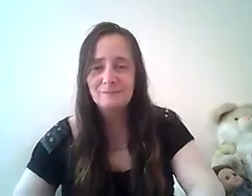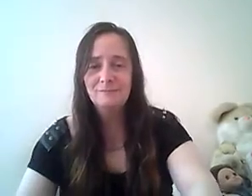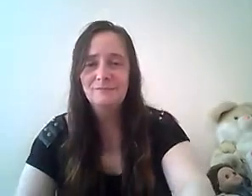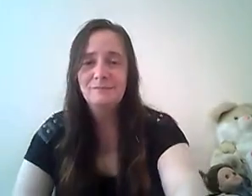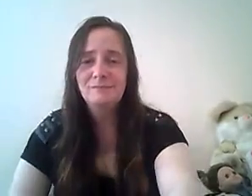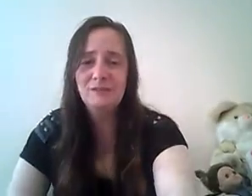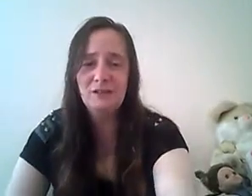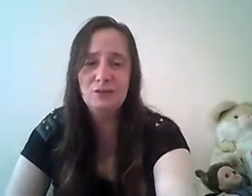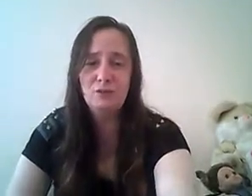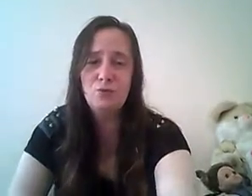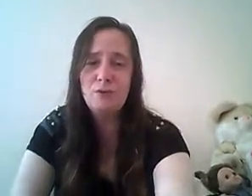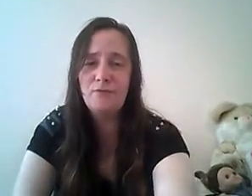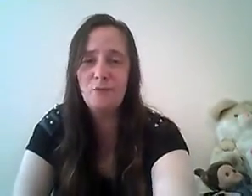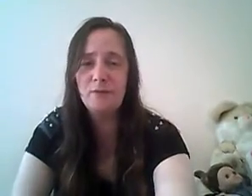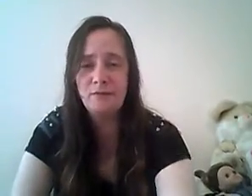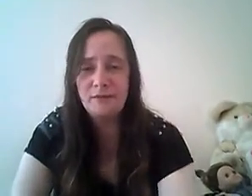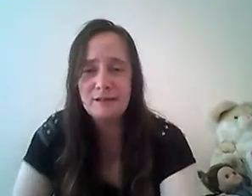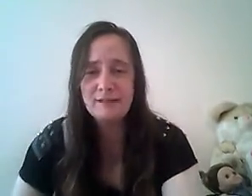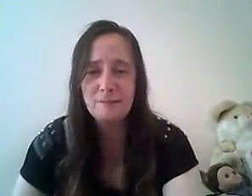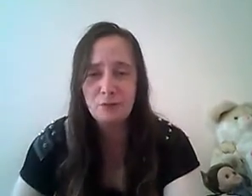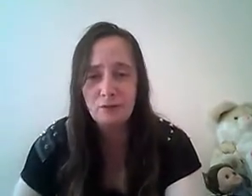and so everyone next episode